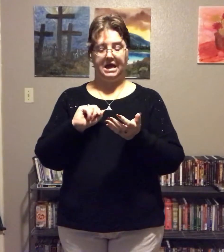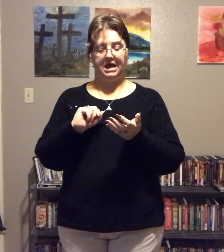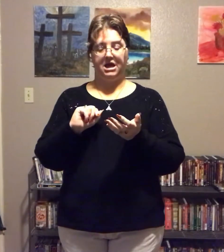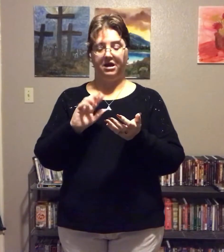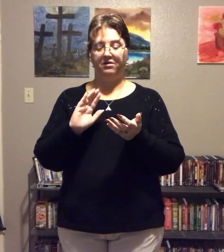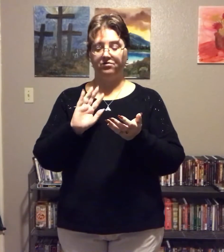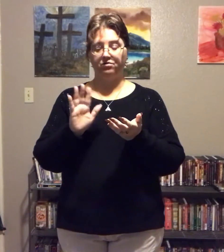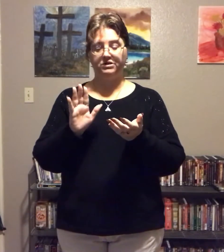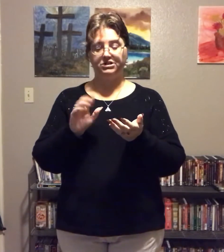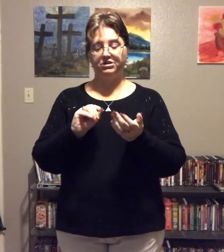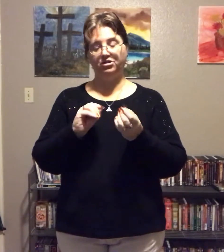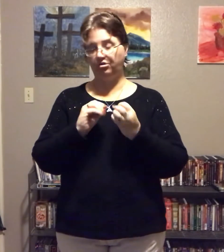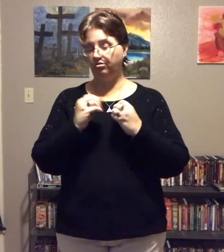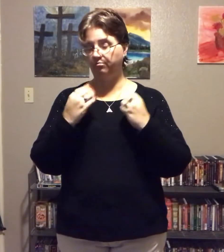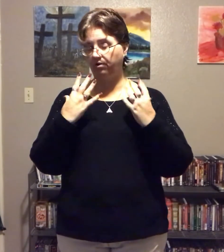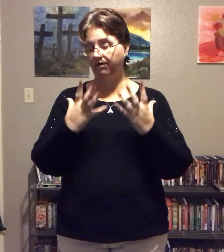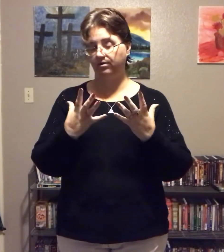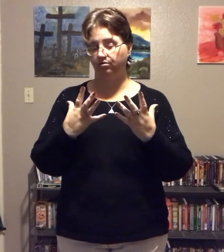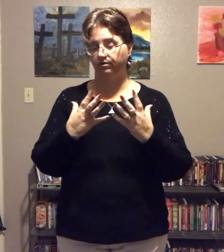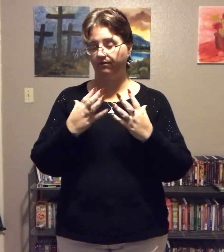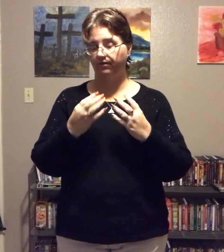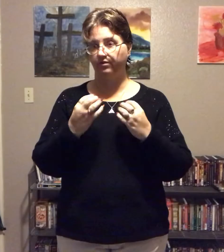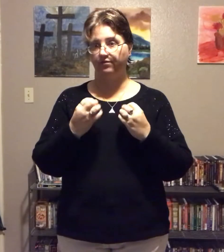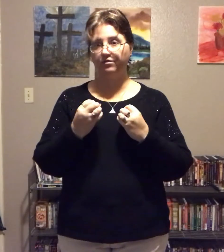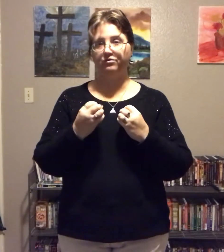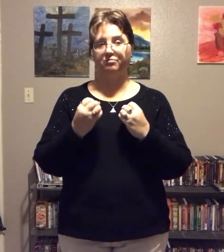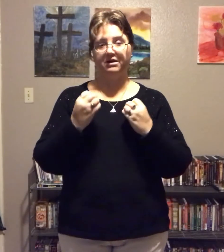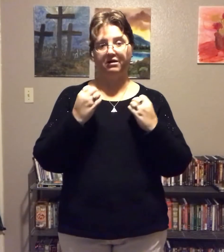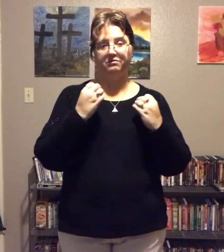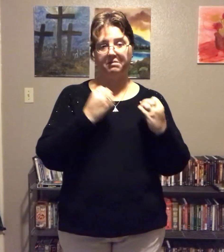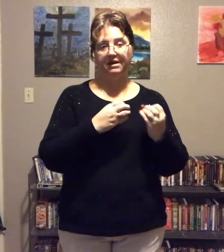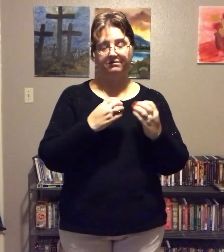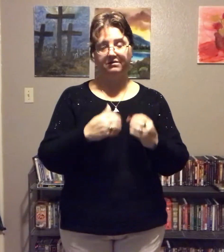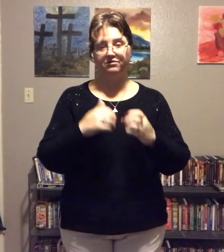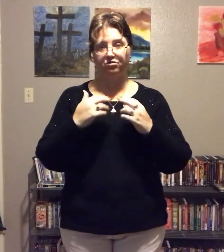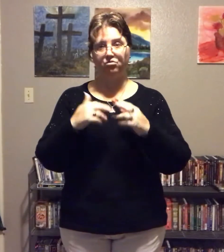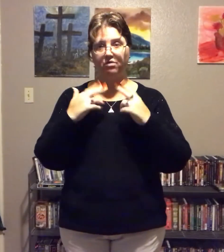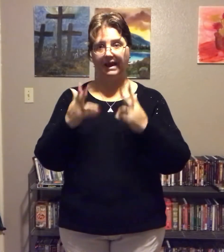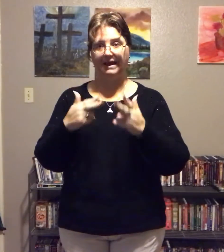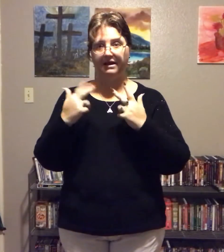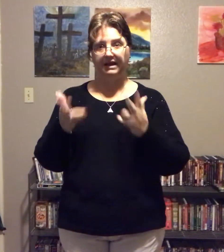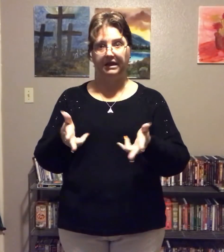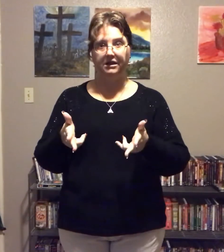And, of course, you're depriving yourself of the foods because man says you can't eat.